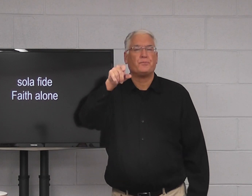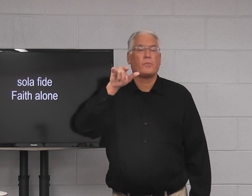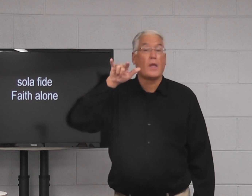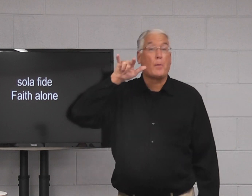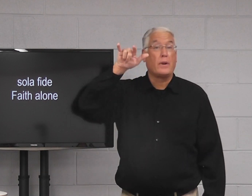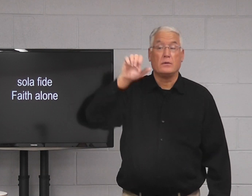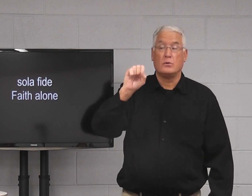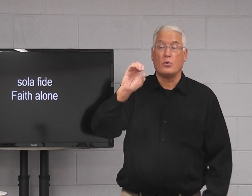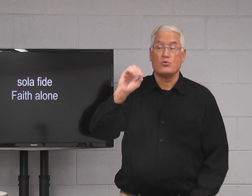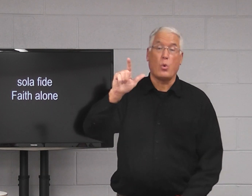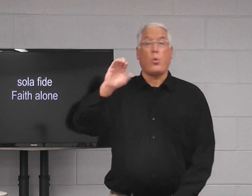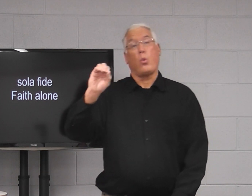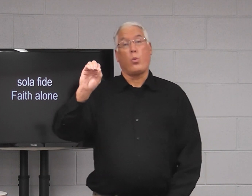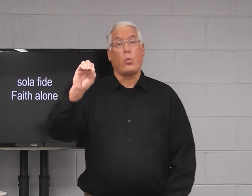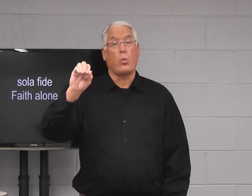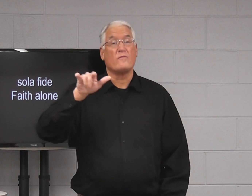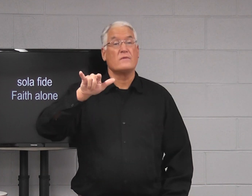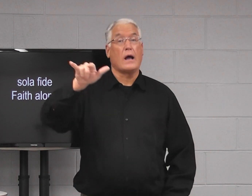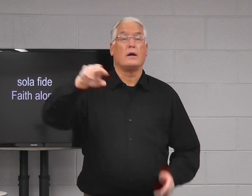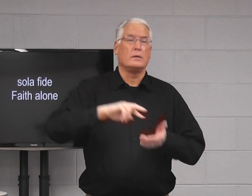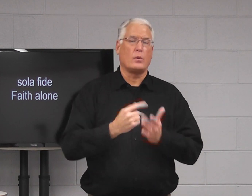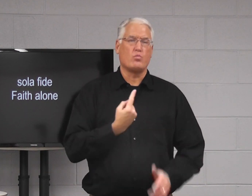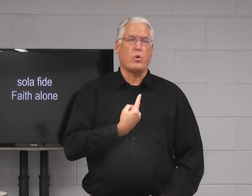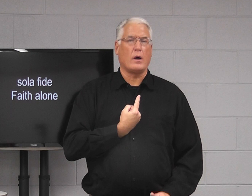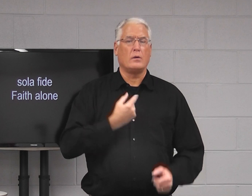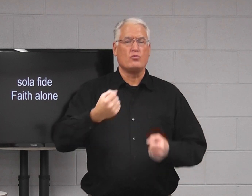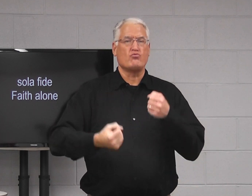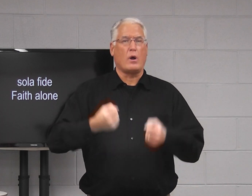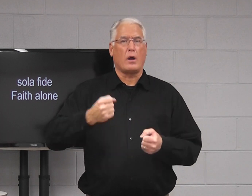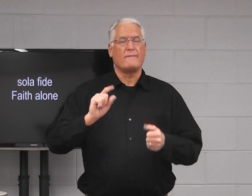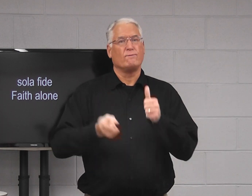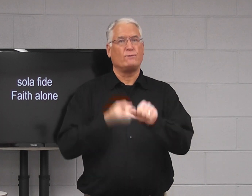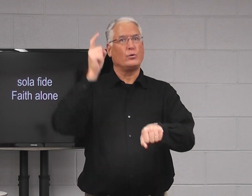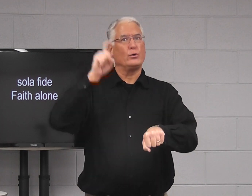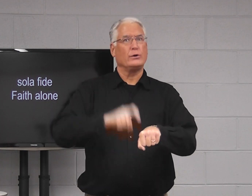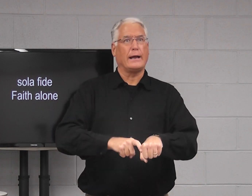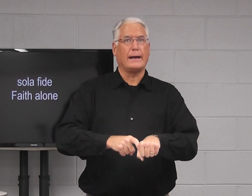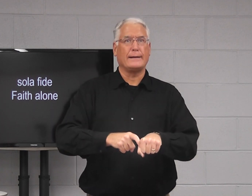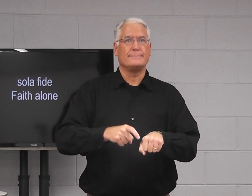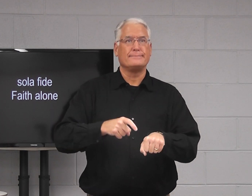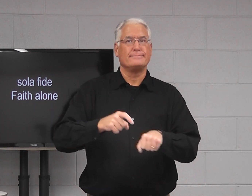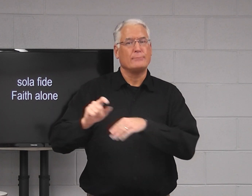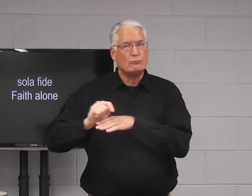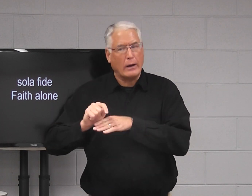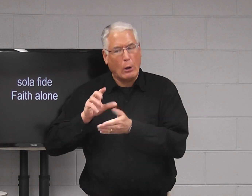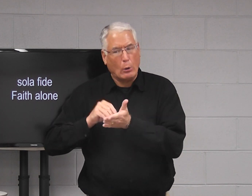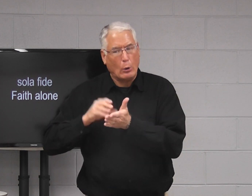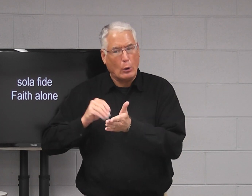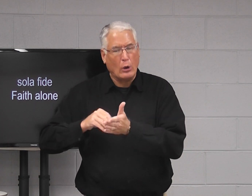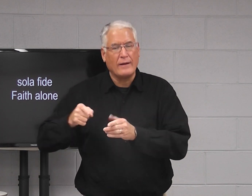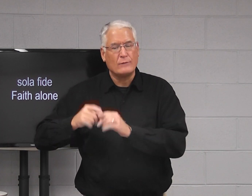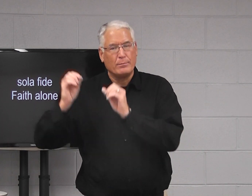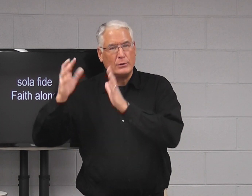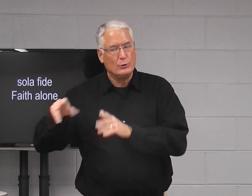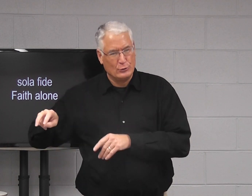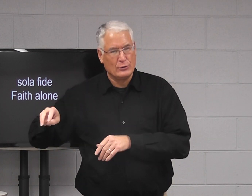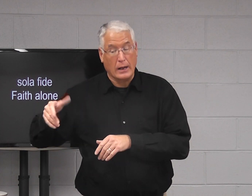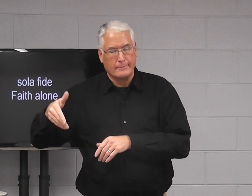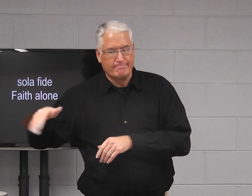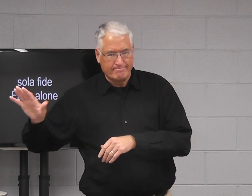Same as like an airplane. A solo flight means one person who flies by themselves. You know, they train, they learn from